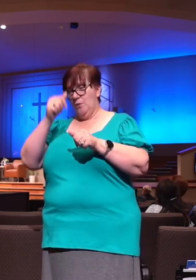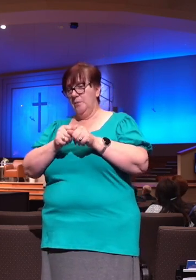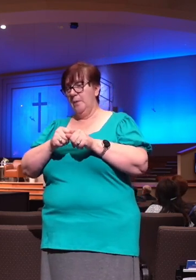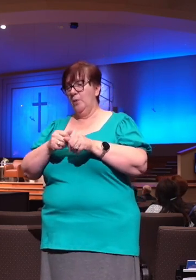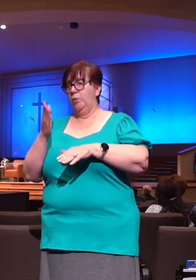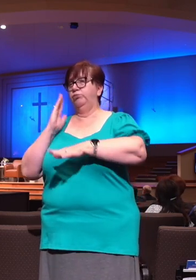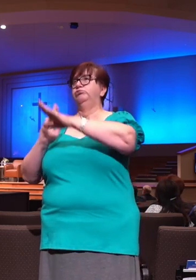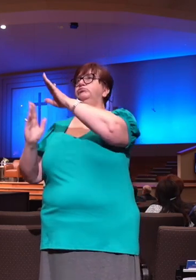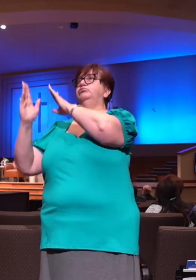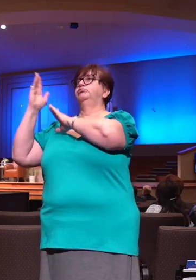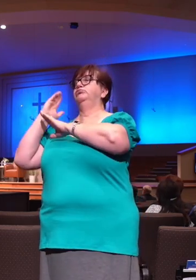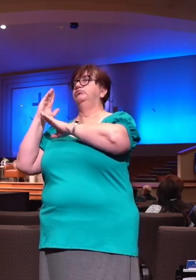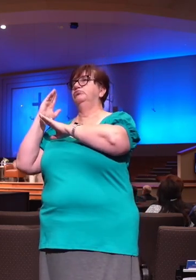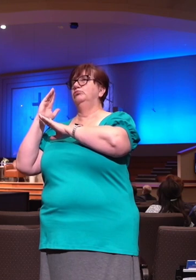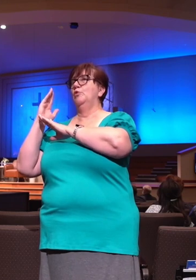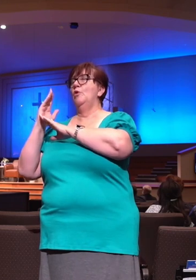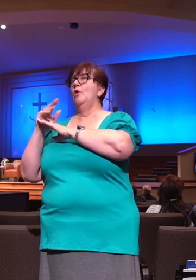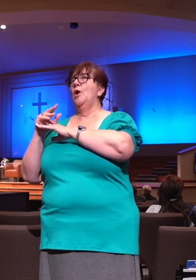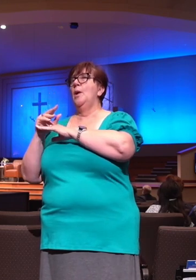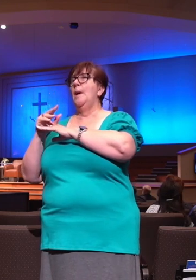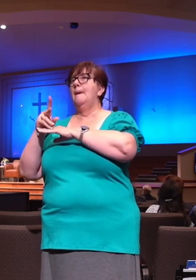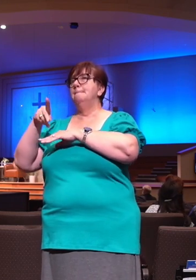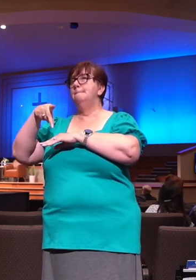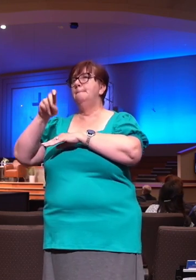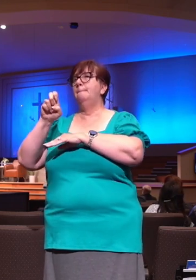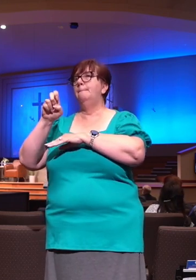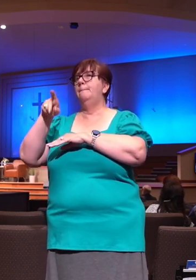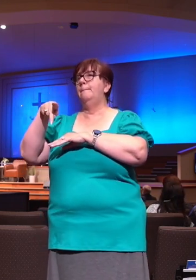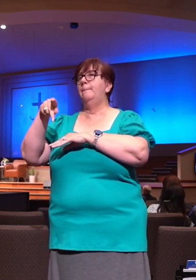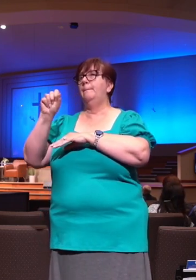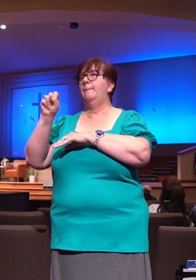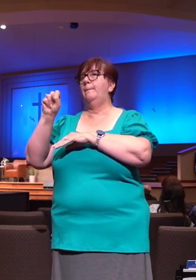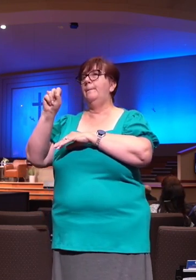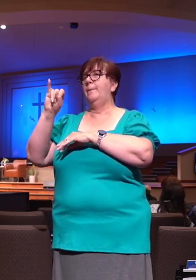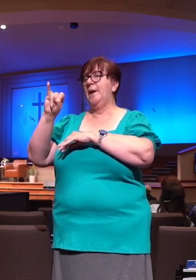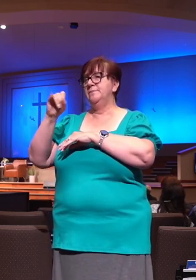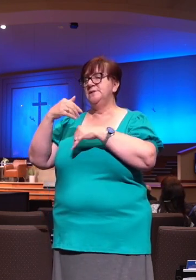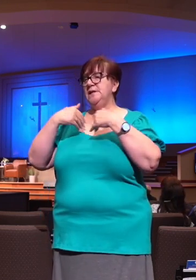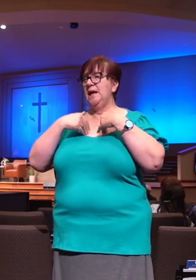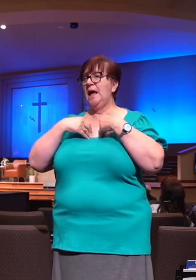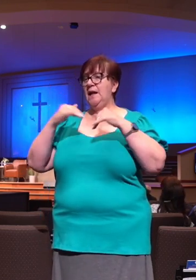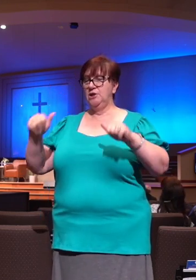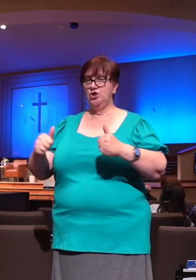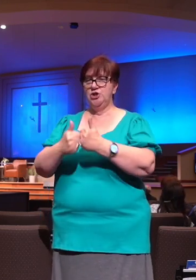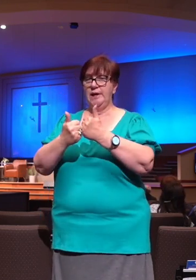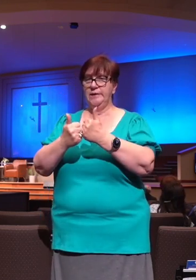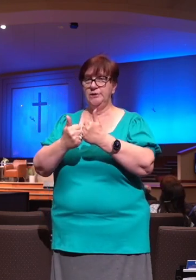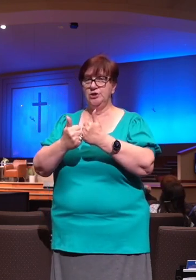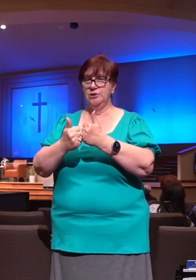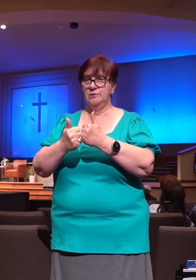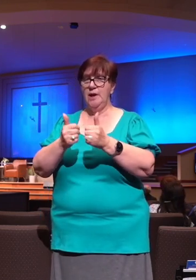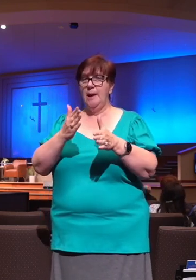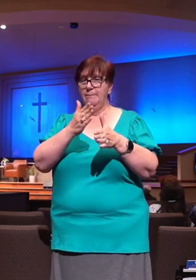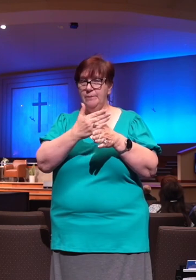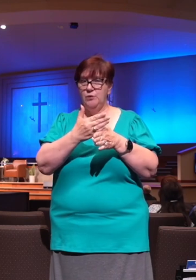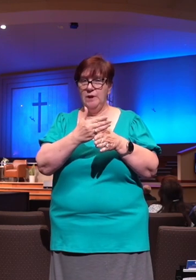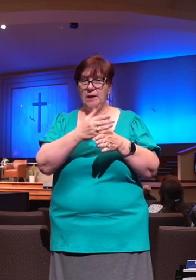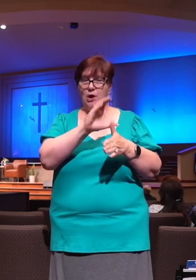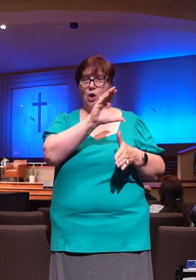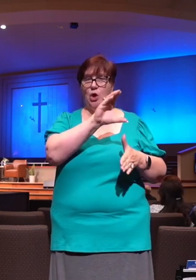challenge. And there's always been, if you look historically at the competition between Coca-Cola. How many Coke drinkers do we have in here? You like